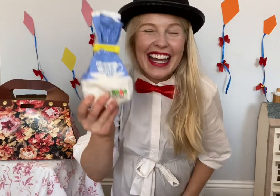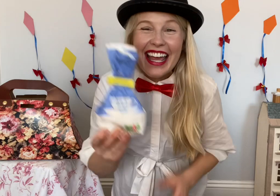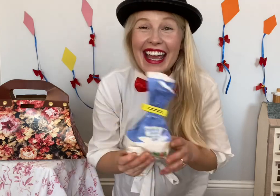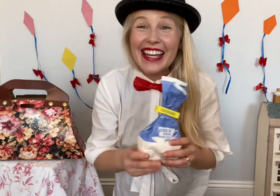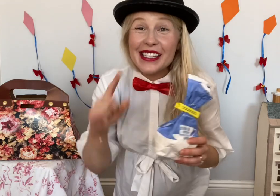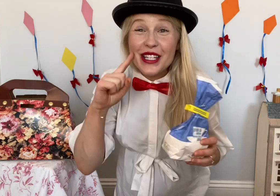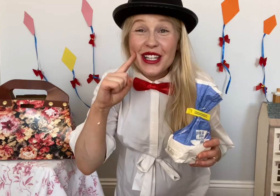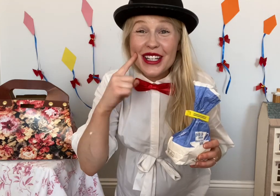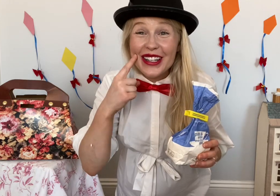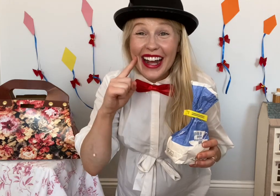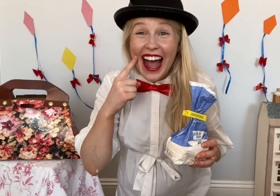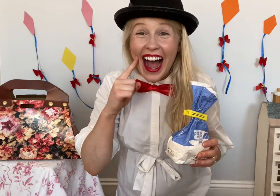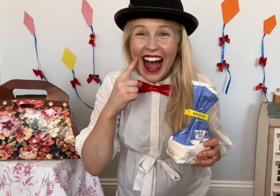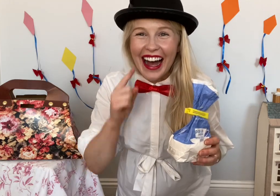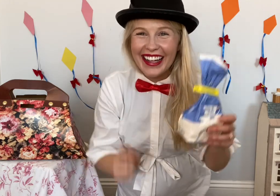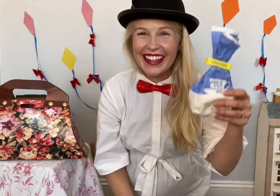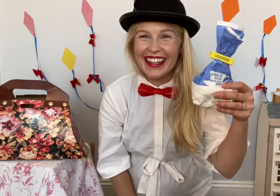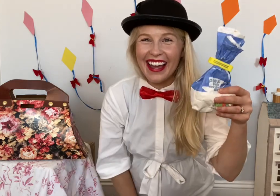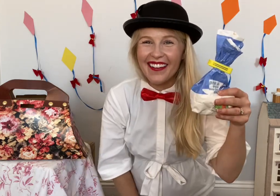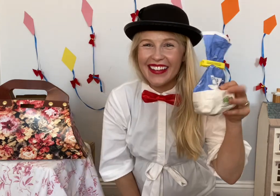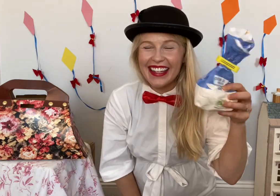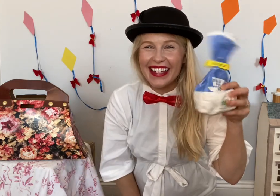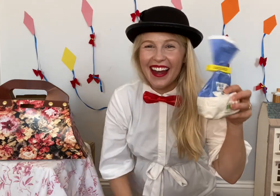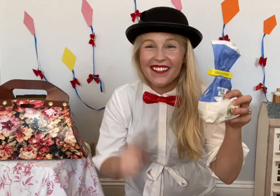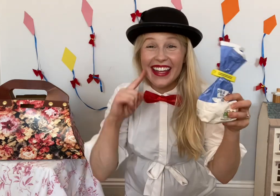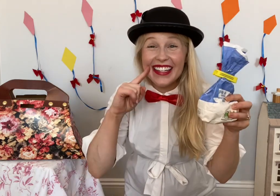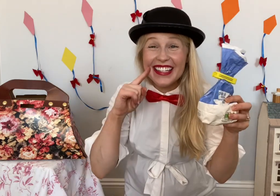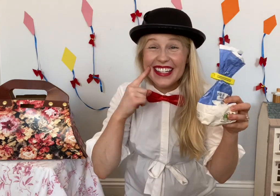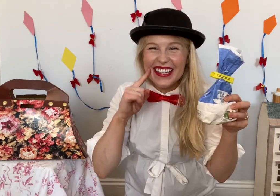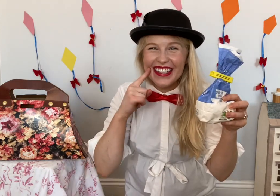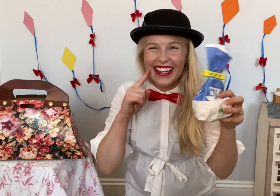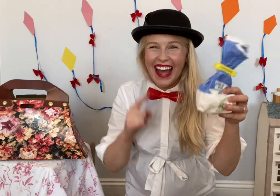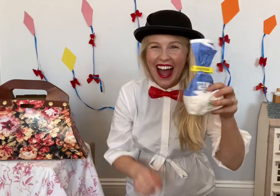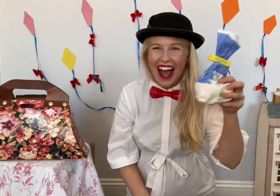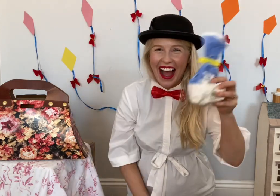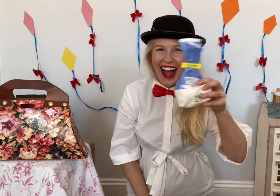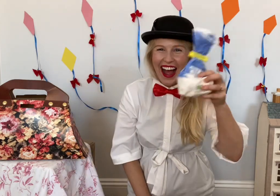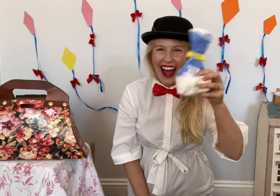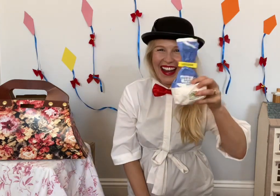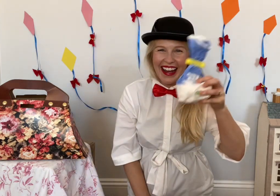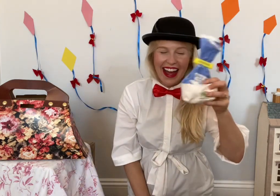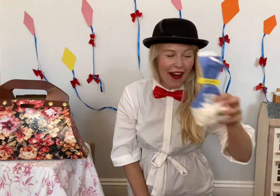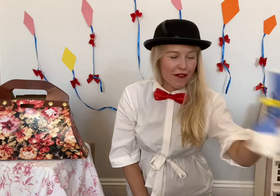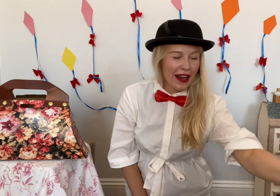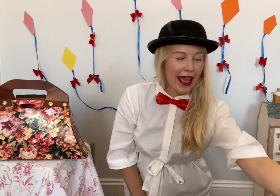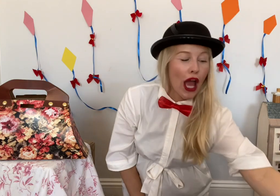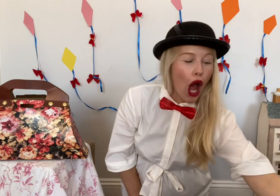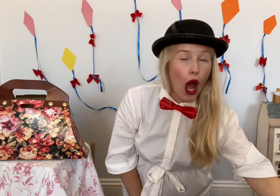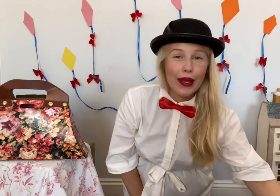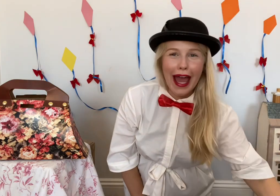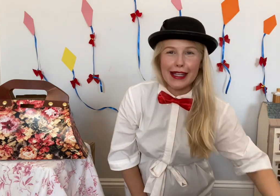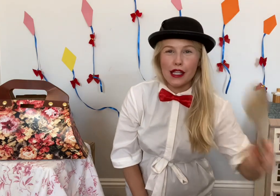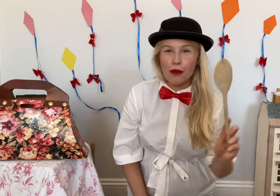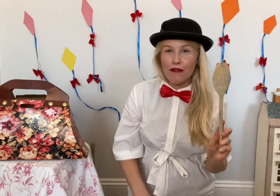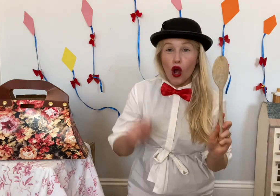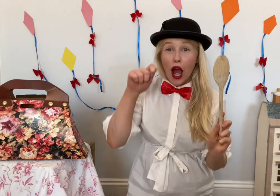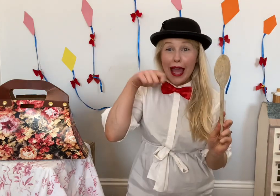It's sugar. Yummy yummy sugar. Lovely. Okay so we've got a